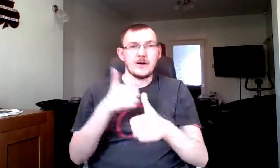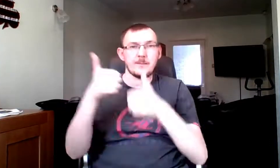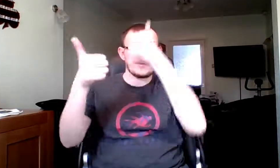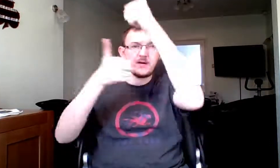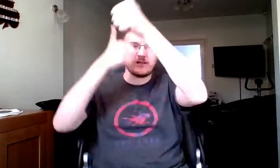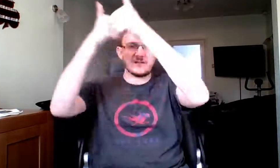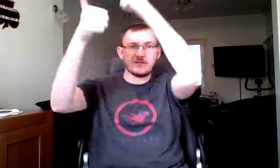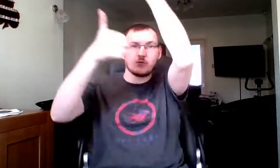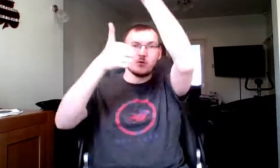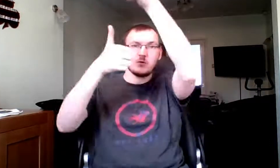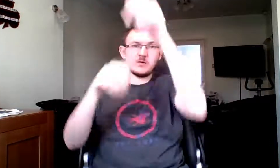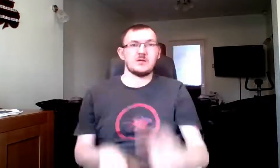my praises roar.